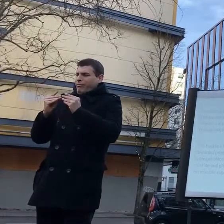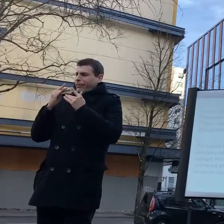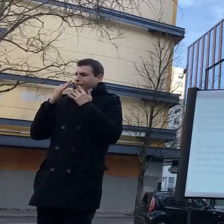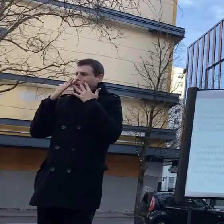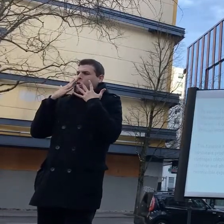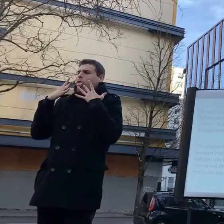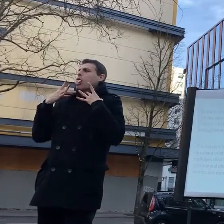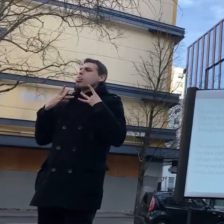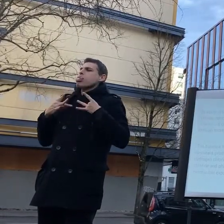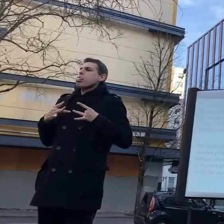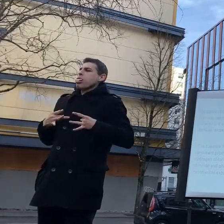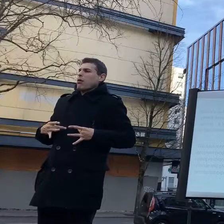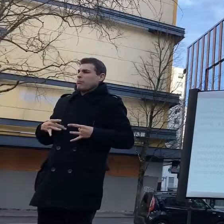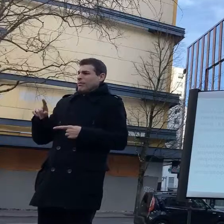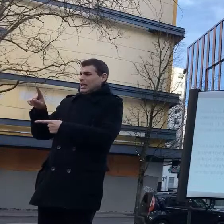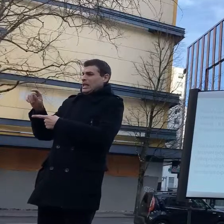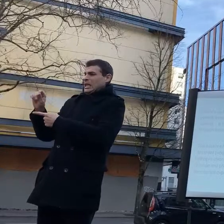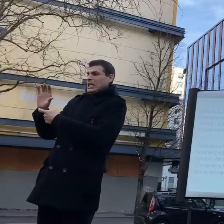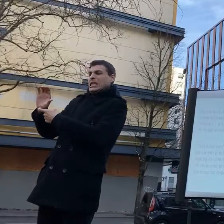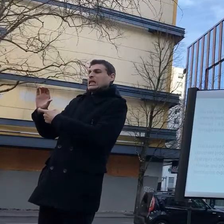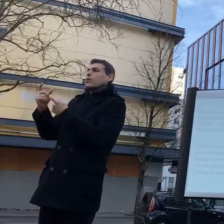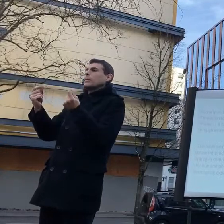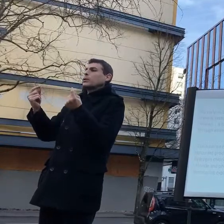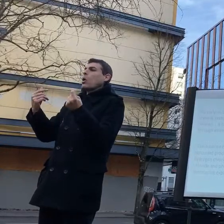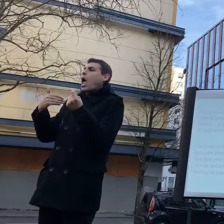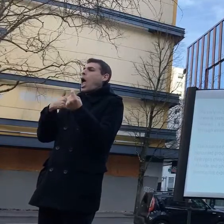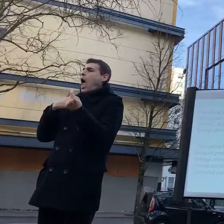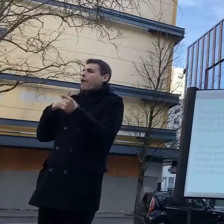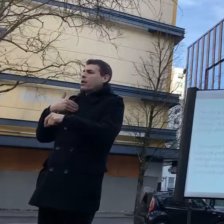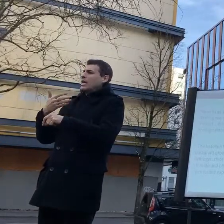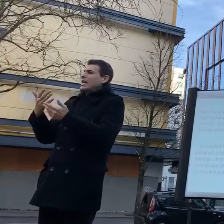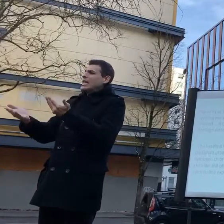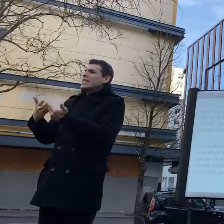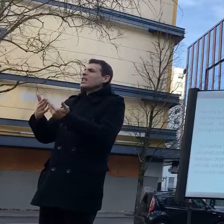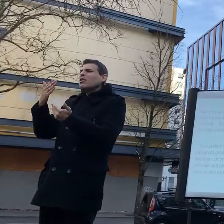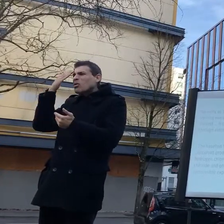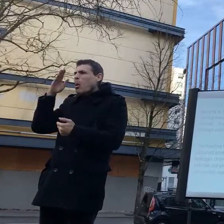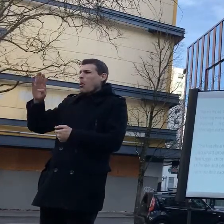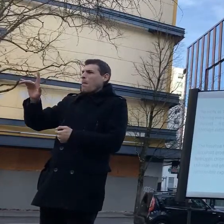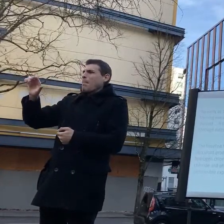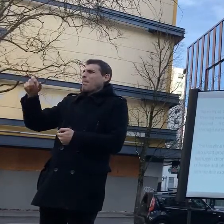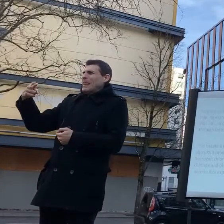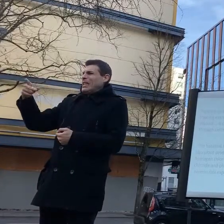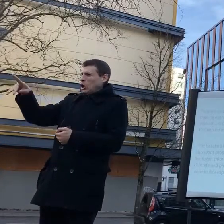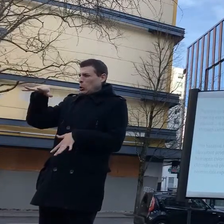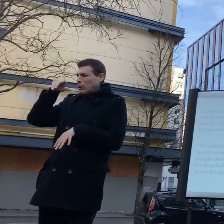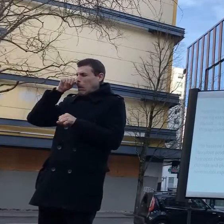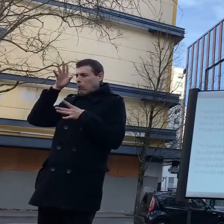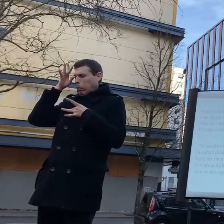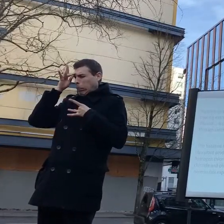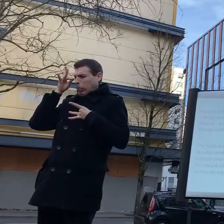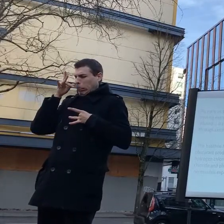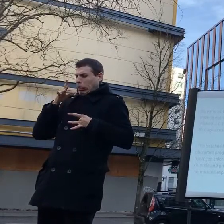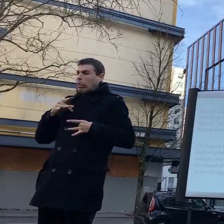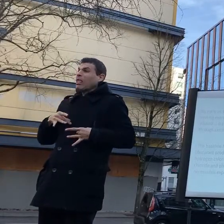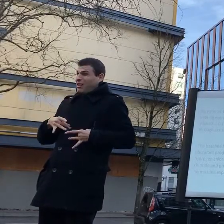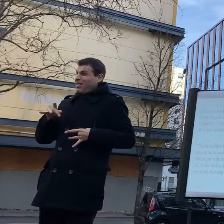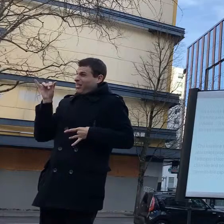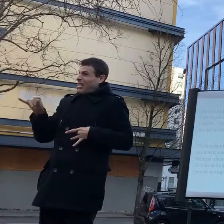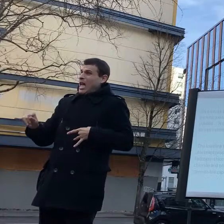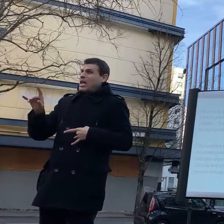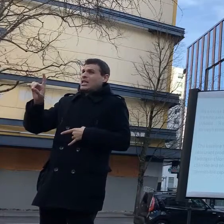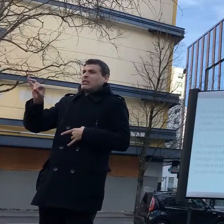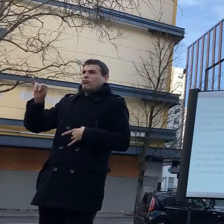no more consequential to my understanding of the the the